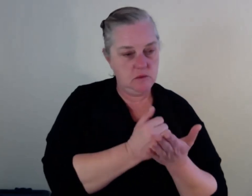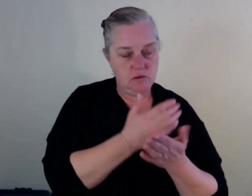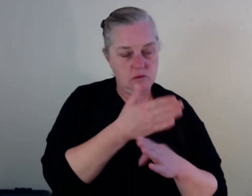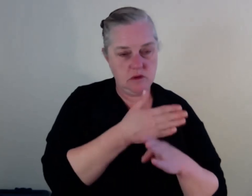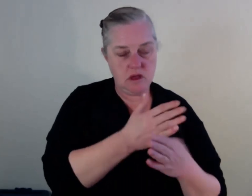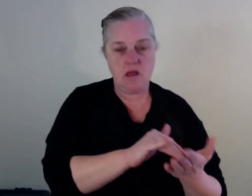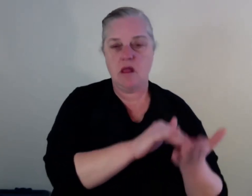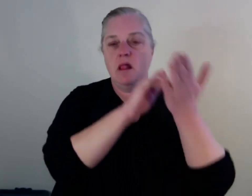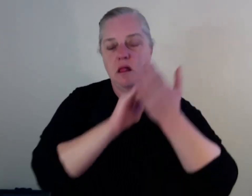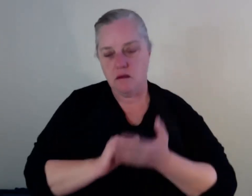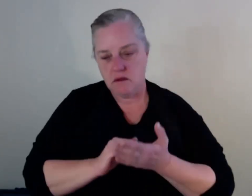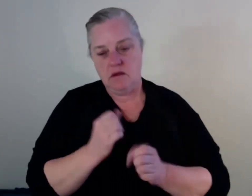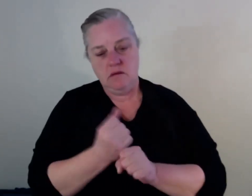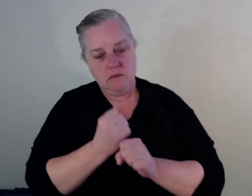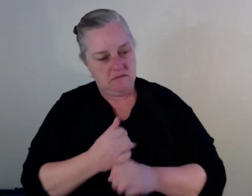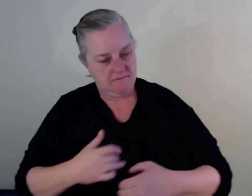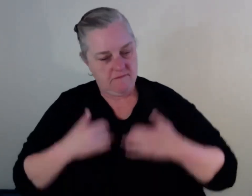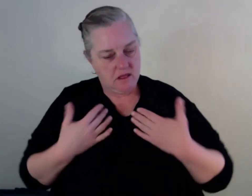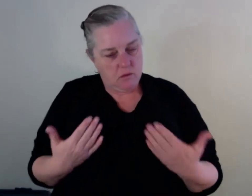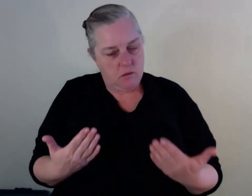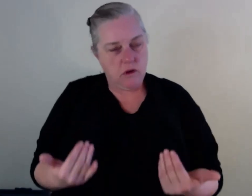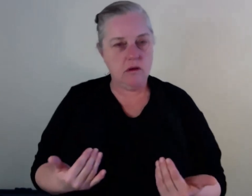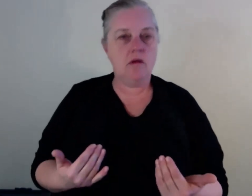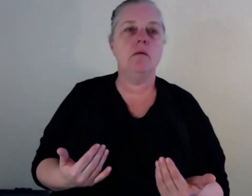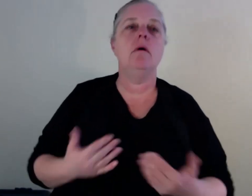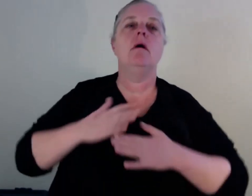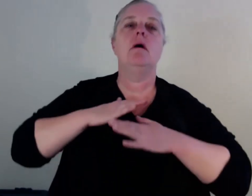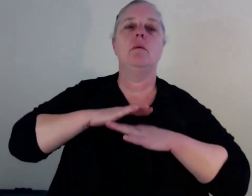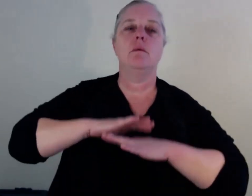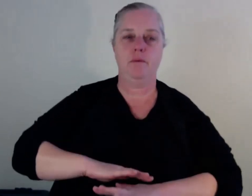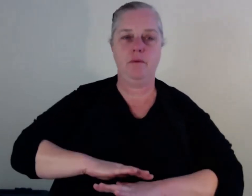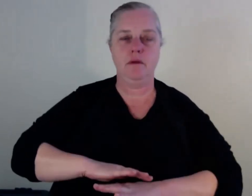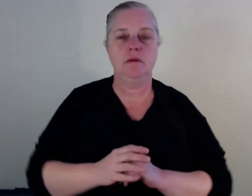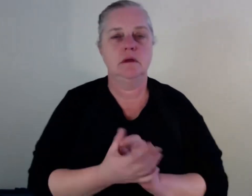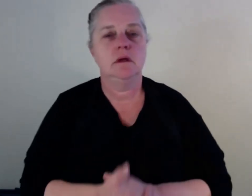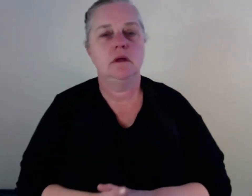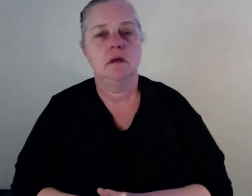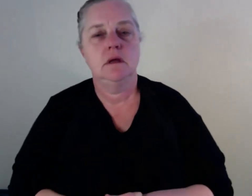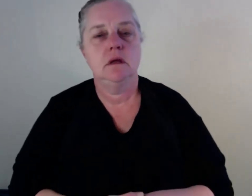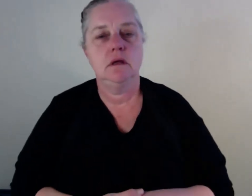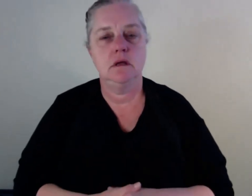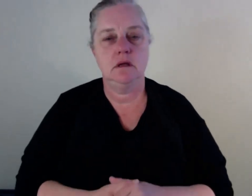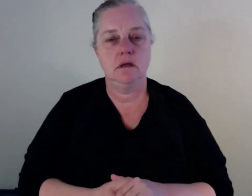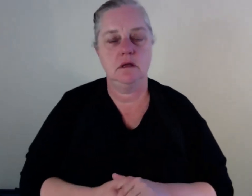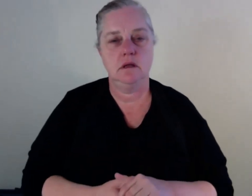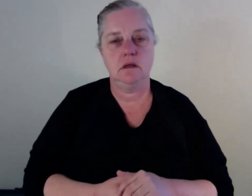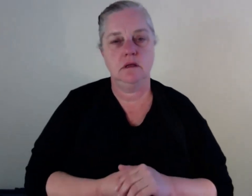they're going through. And, but in that whole peer support worker, you need your cultural diversity.